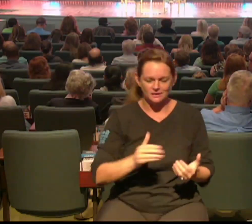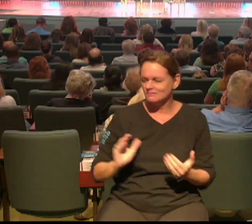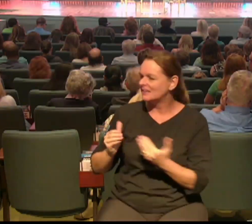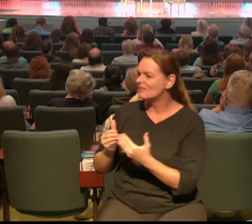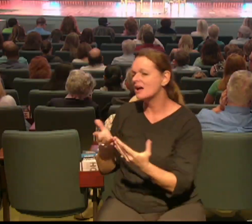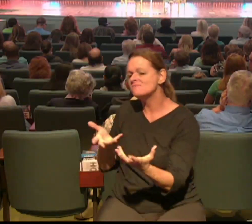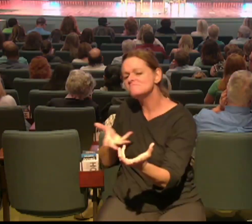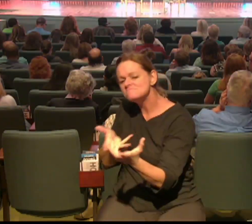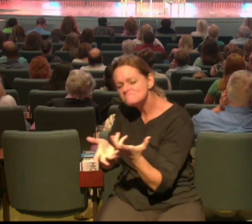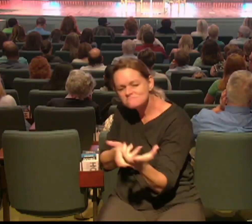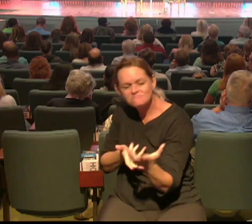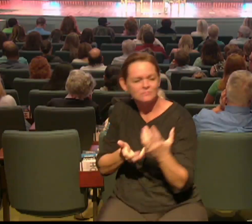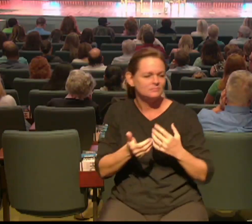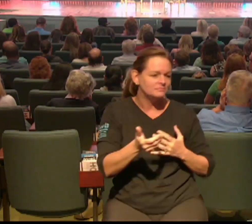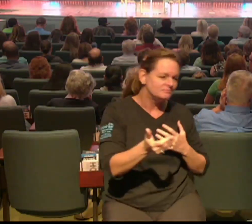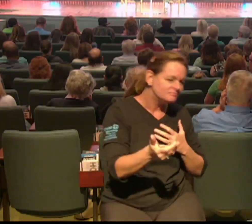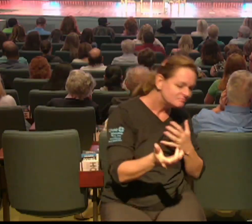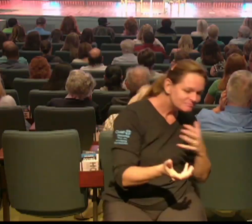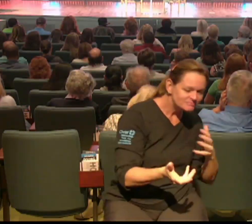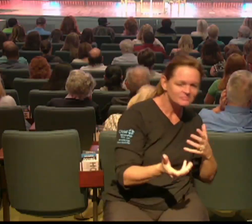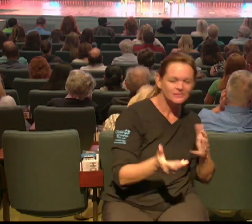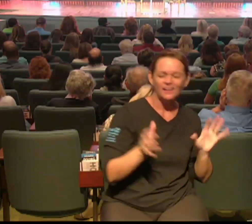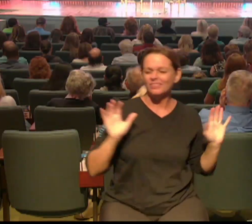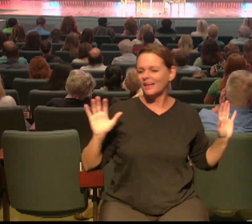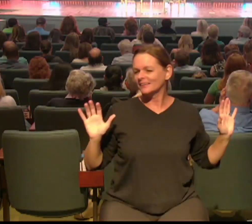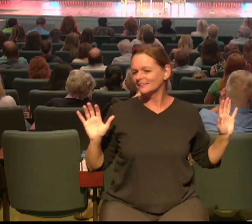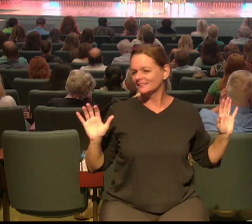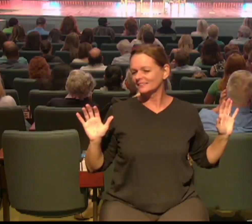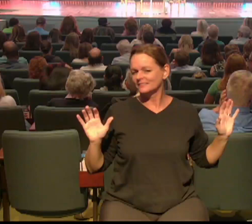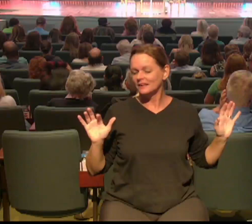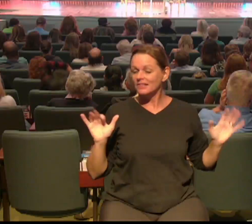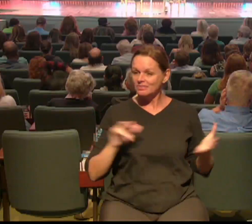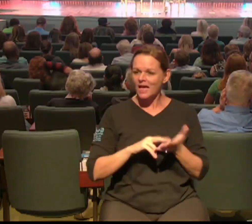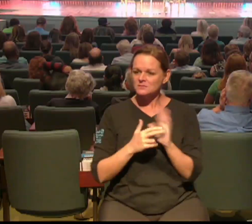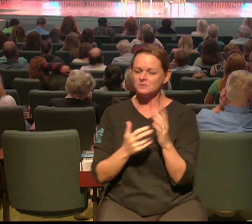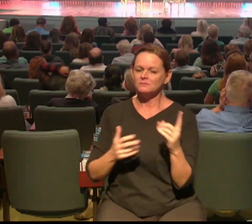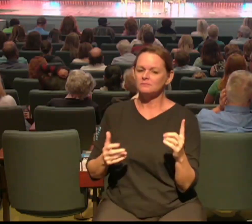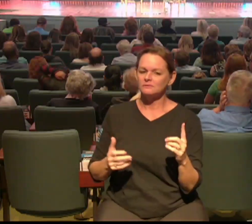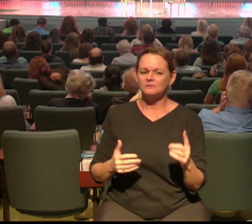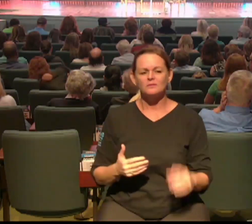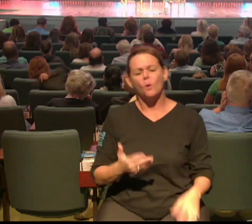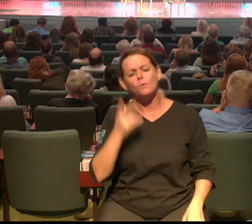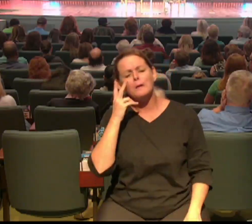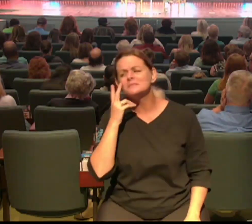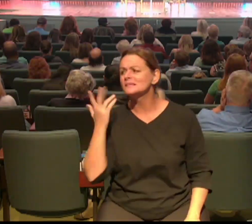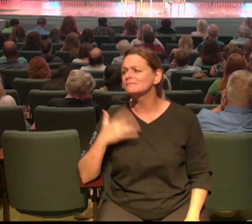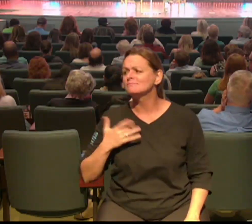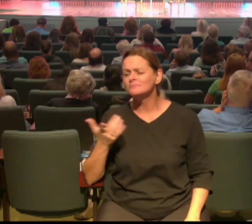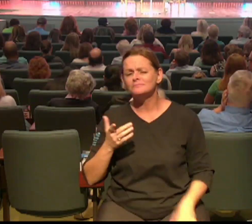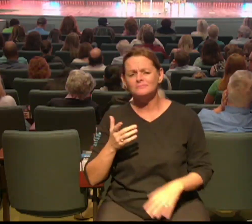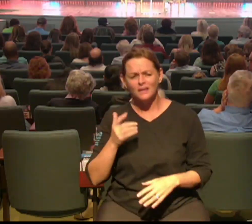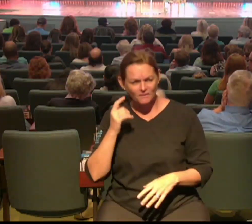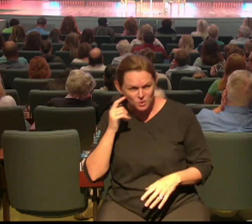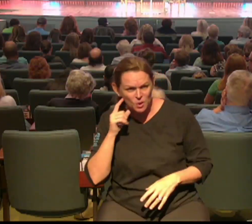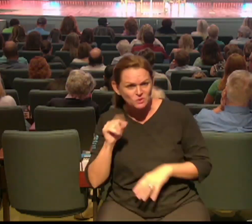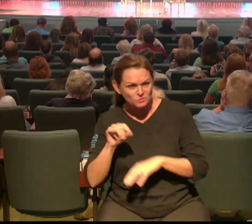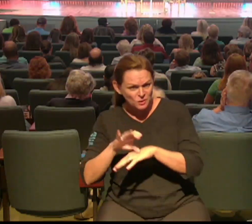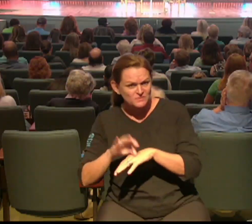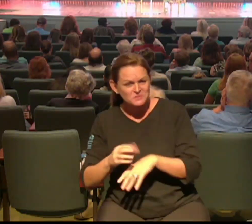and see that's what invited people do those of us who've invited into a relationship with Jesus Christ invited people